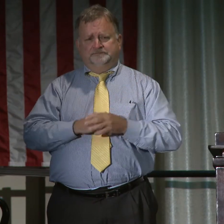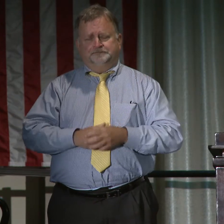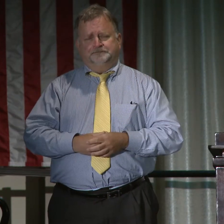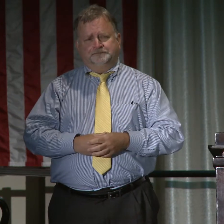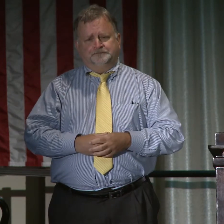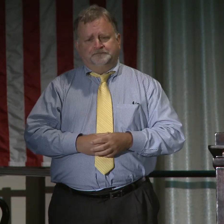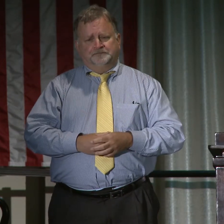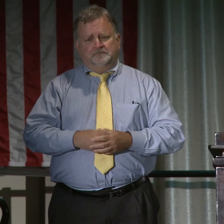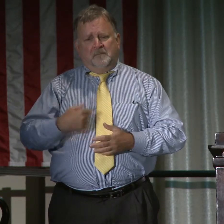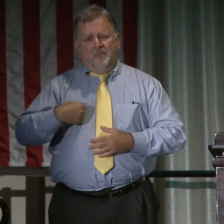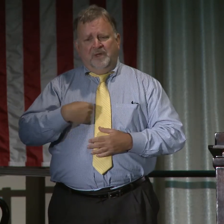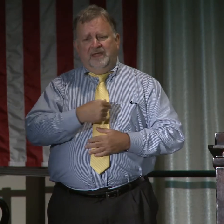Now, making it work.